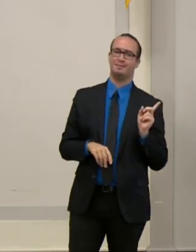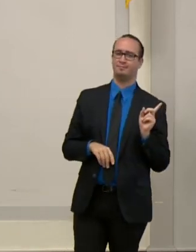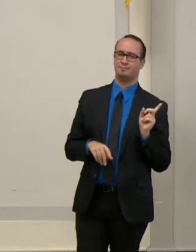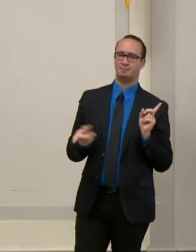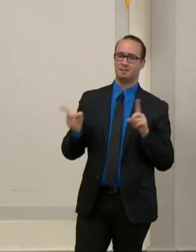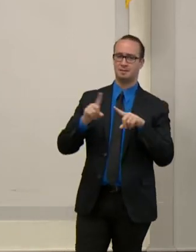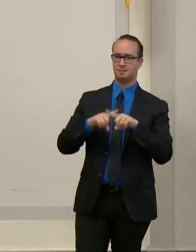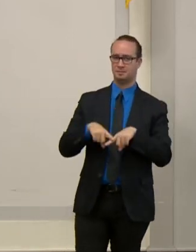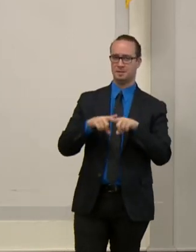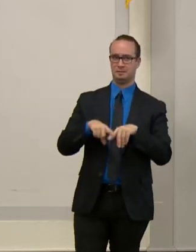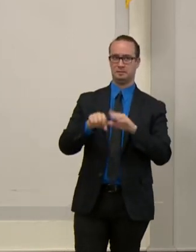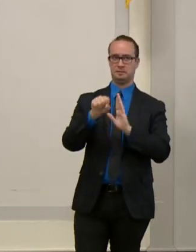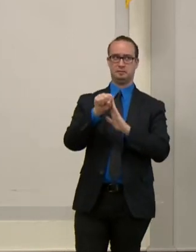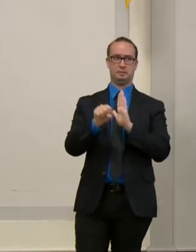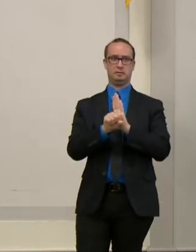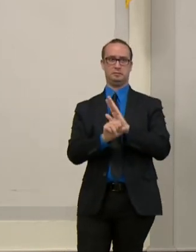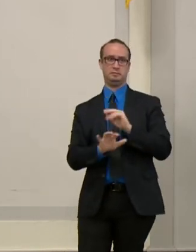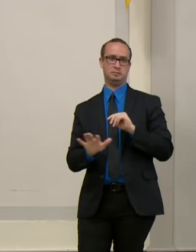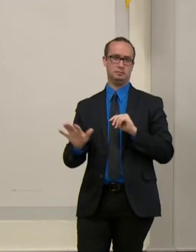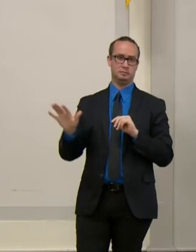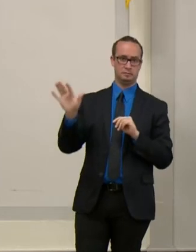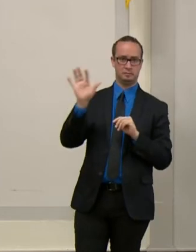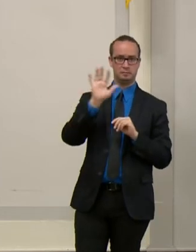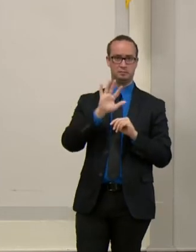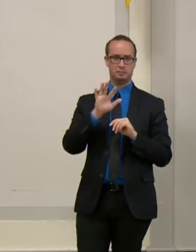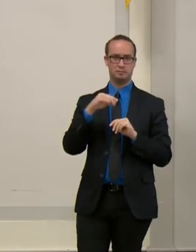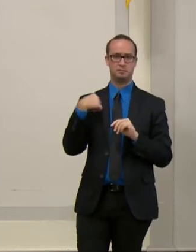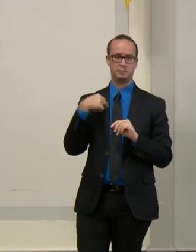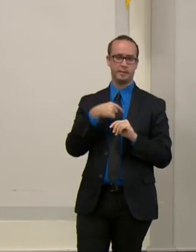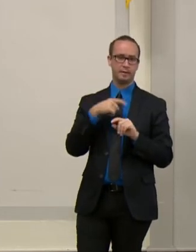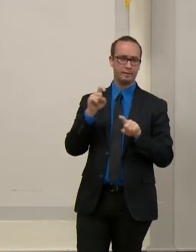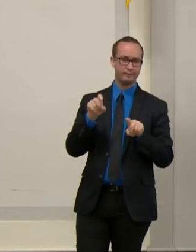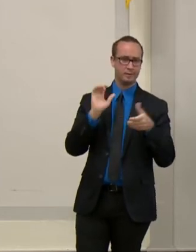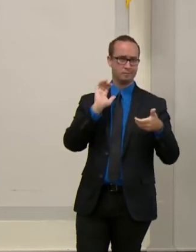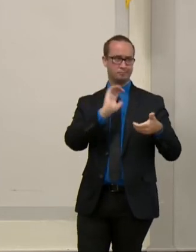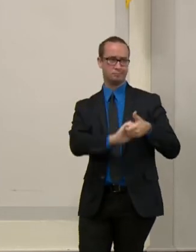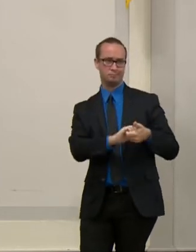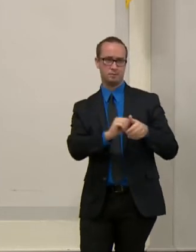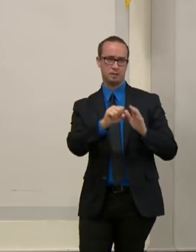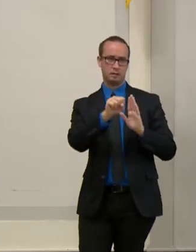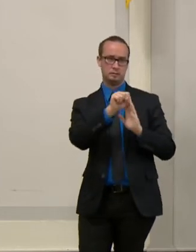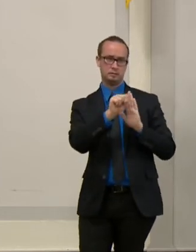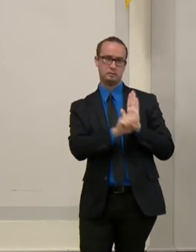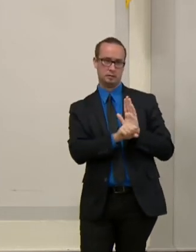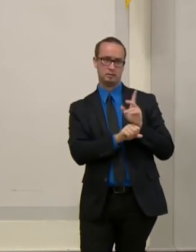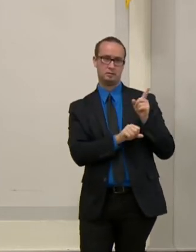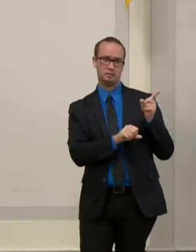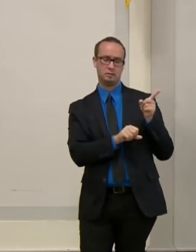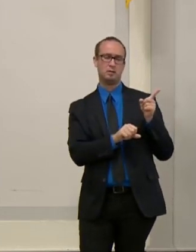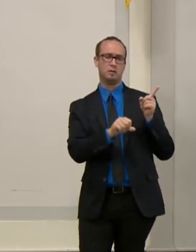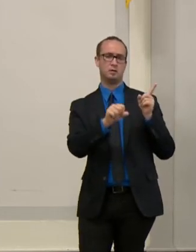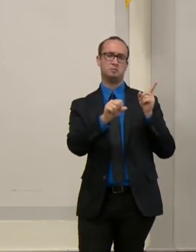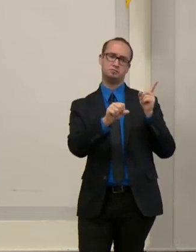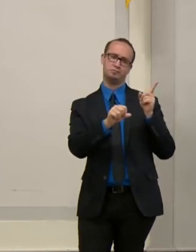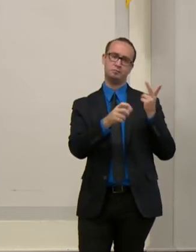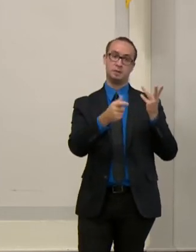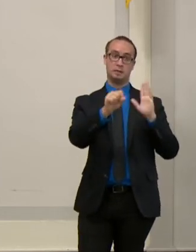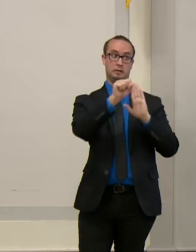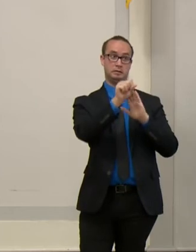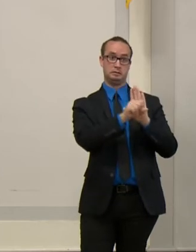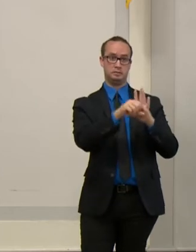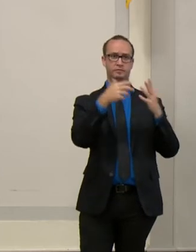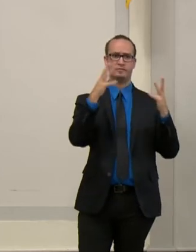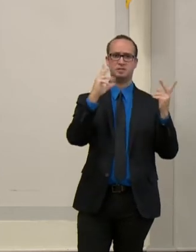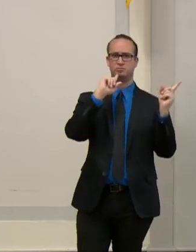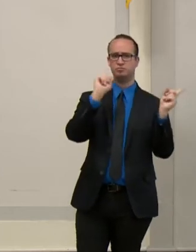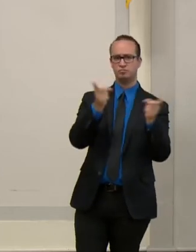to be able to release the numbers at the local level. I know that they've, I think they've released them at the state level, but we are in conversations with the state to be able to